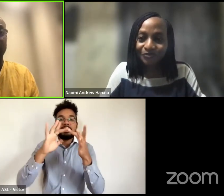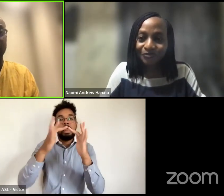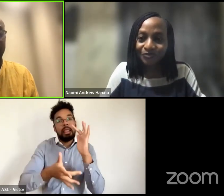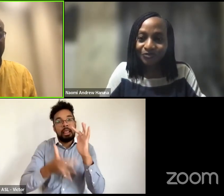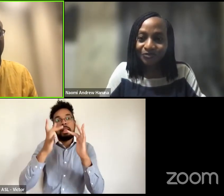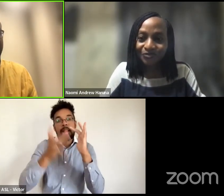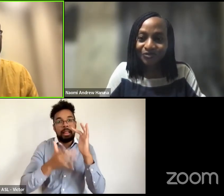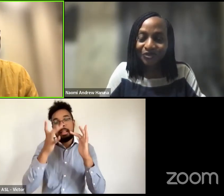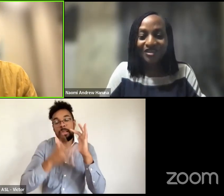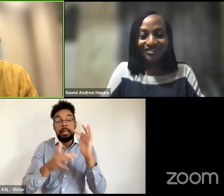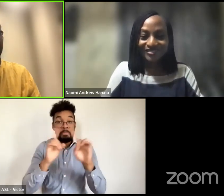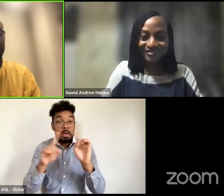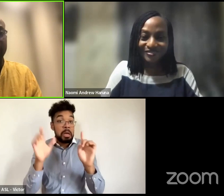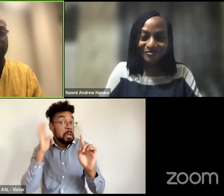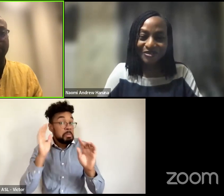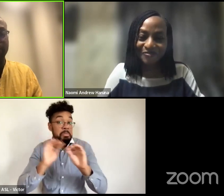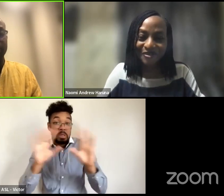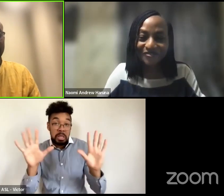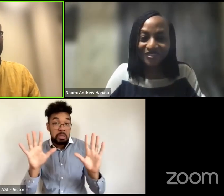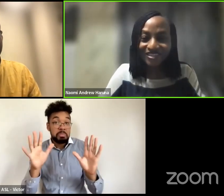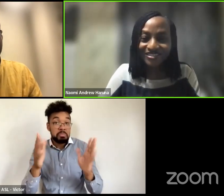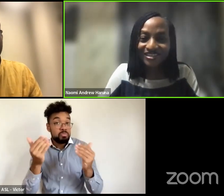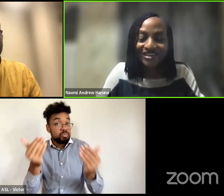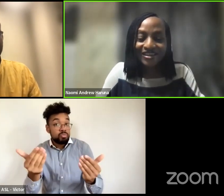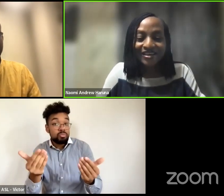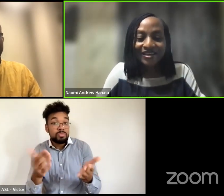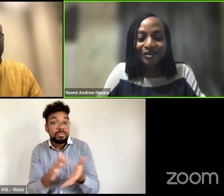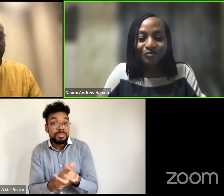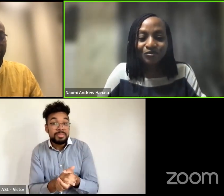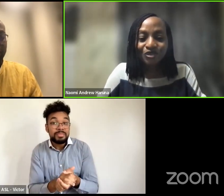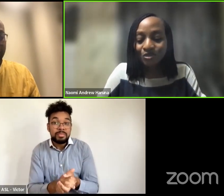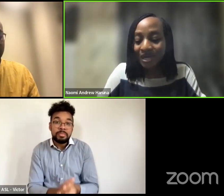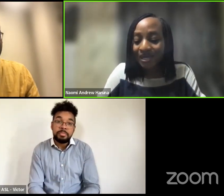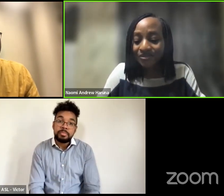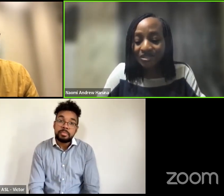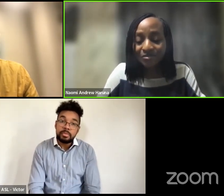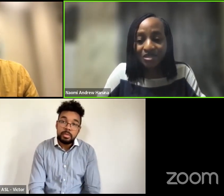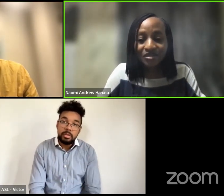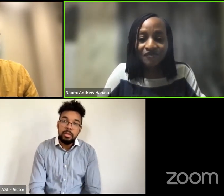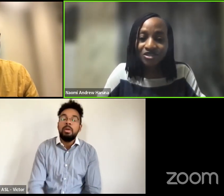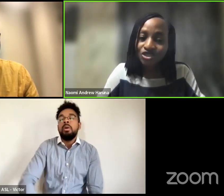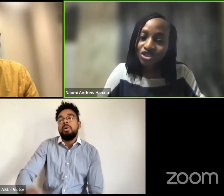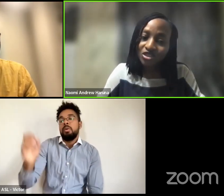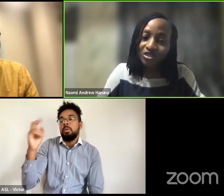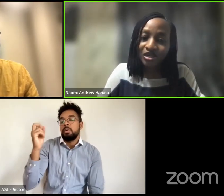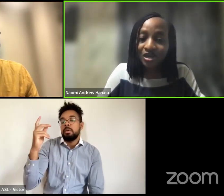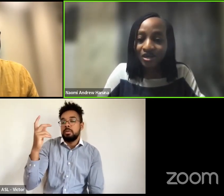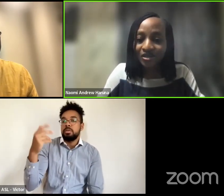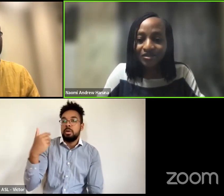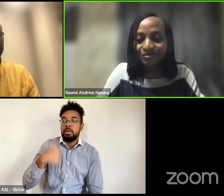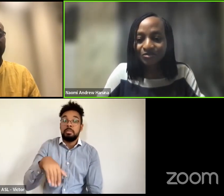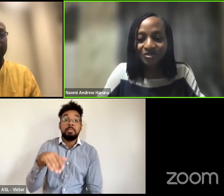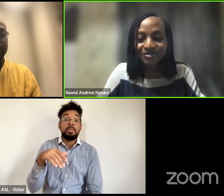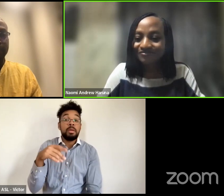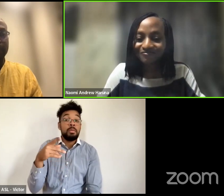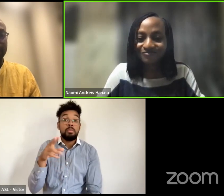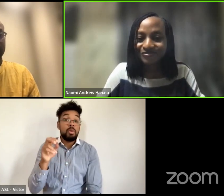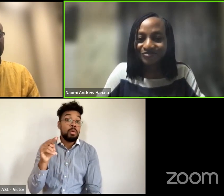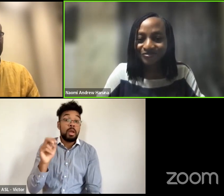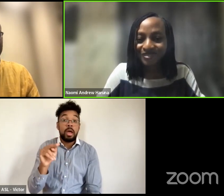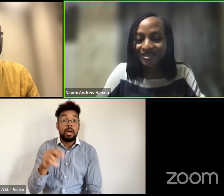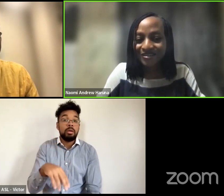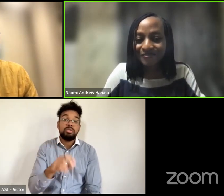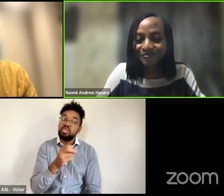can hear you now so please go ahead okay perfect um so i address myself as a she her what